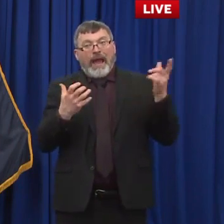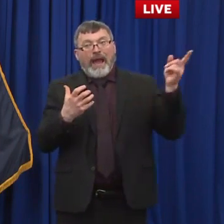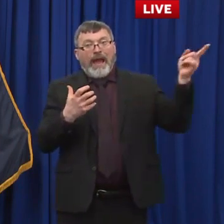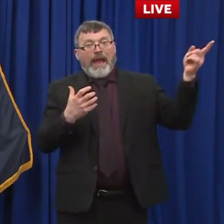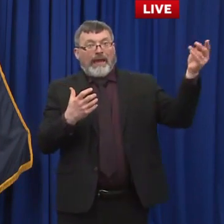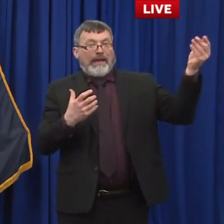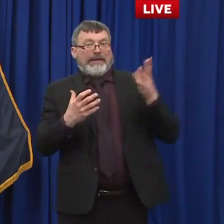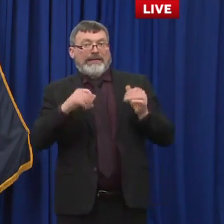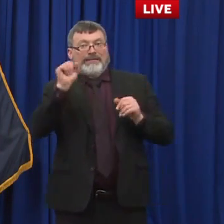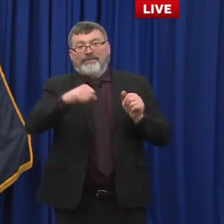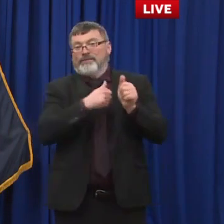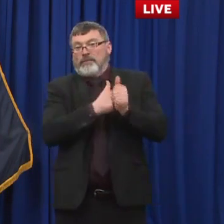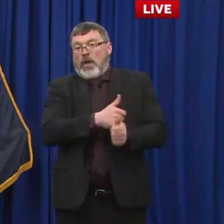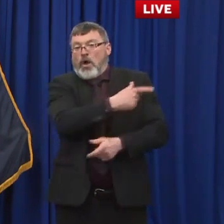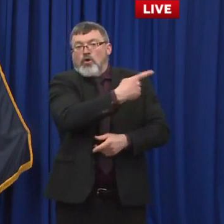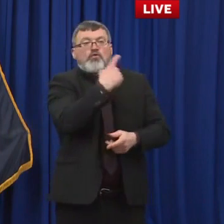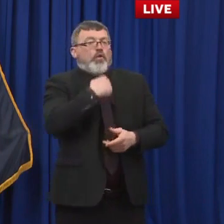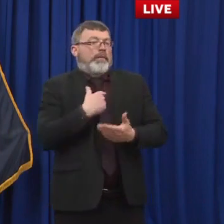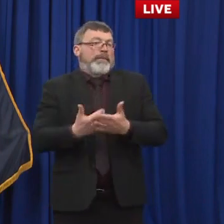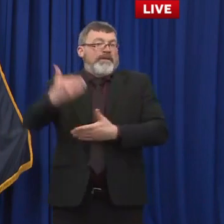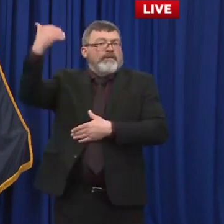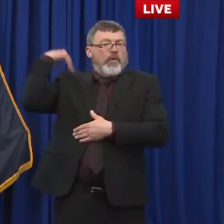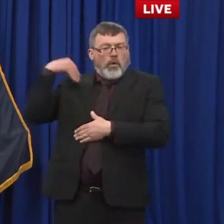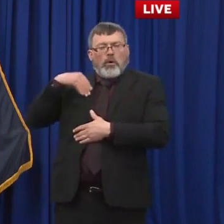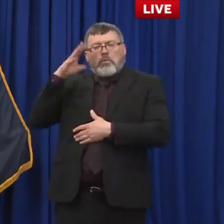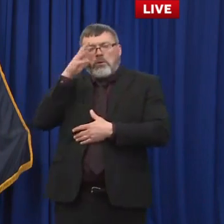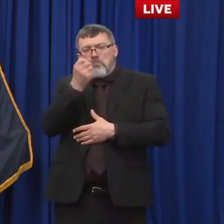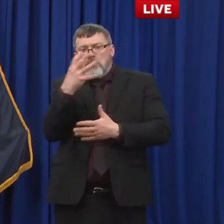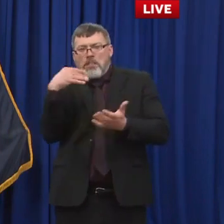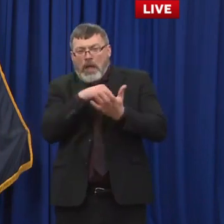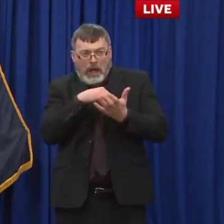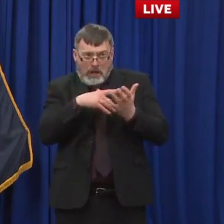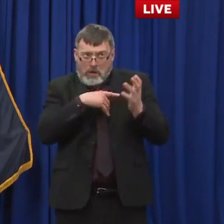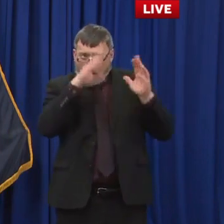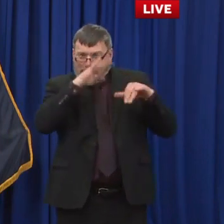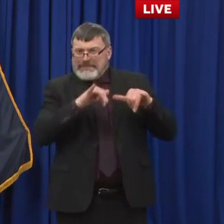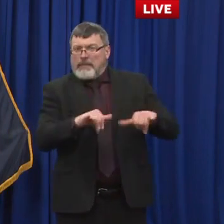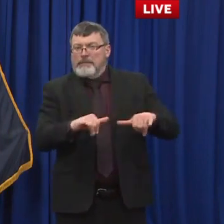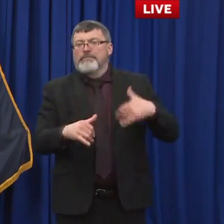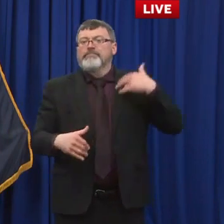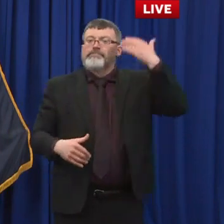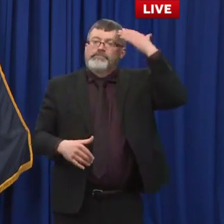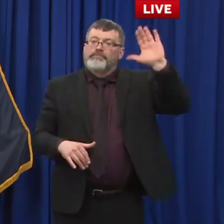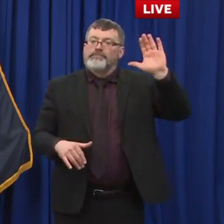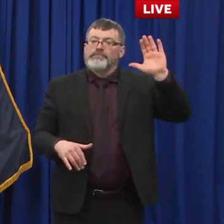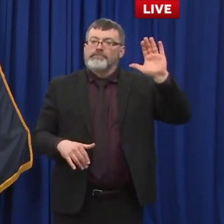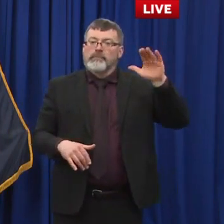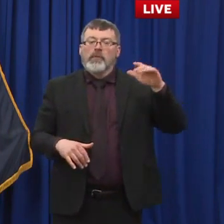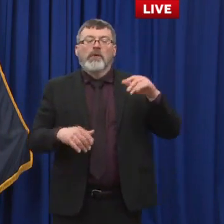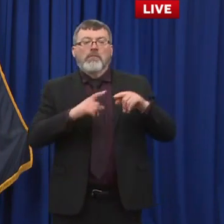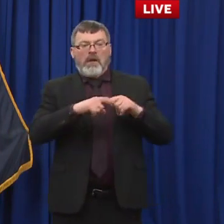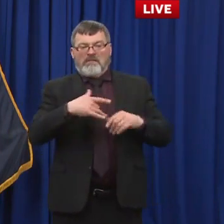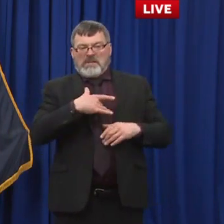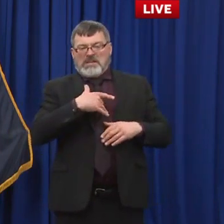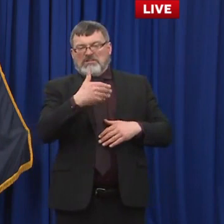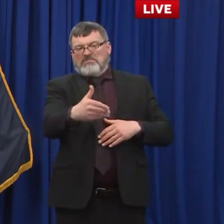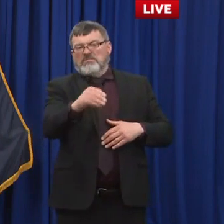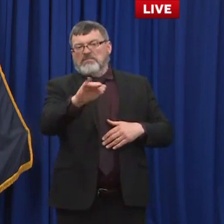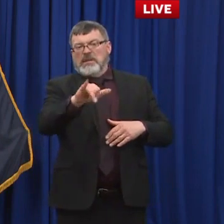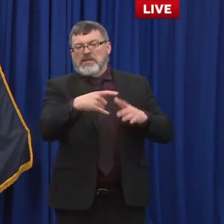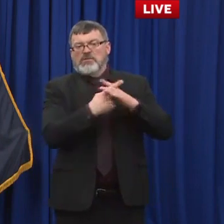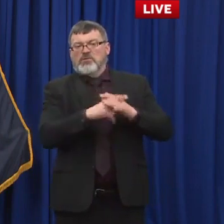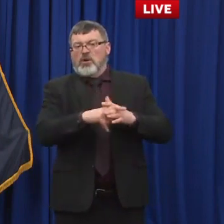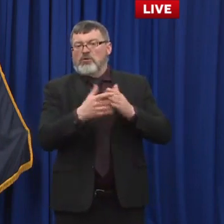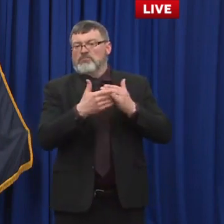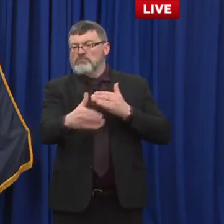May or, you know, end of probably not the end of April, but hopefully at least meet some of their commitments through the month of May. Can we ask a question of Dr Chan?